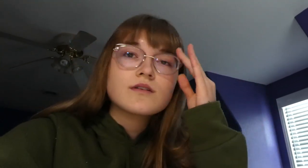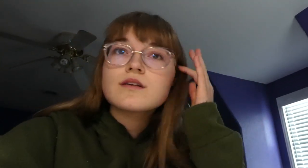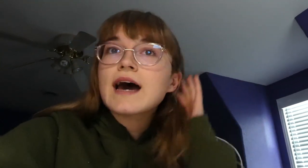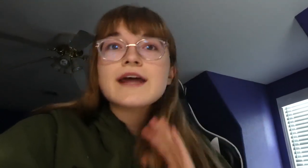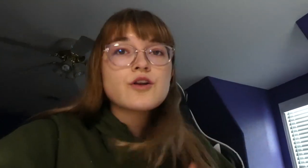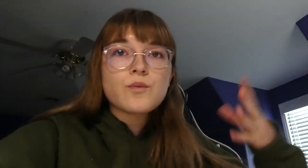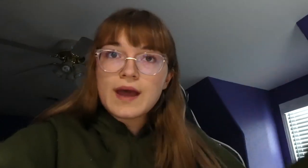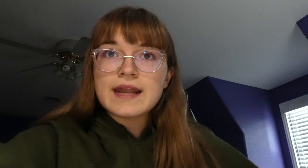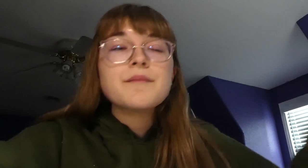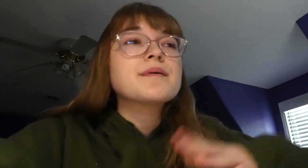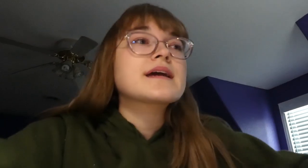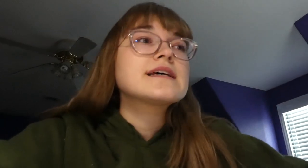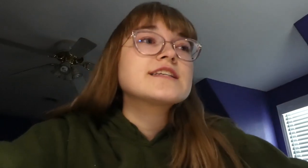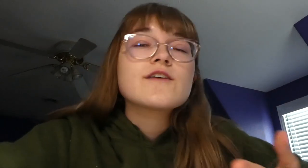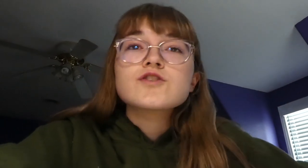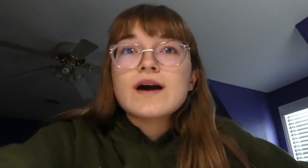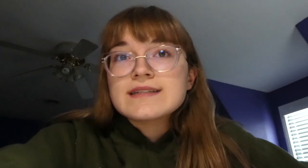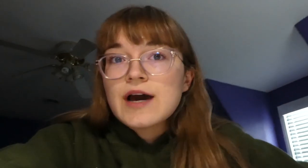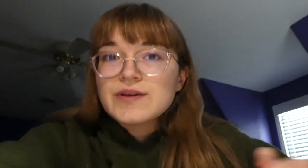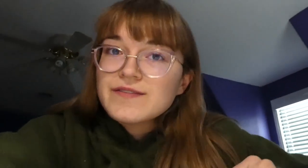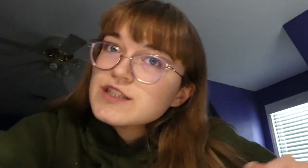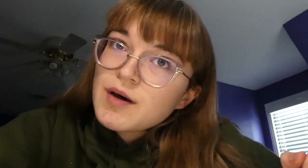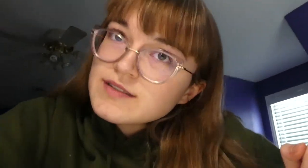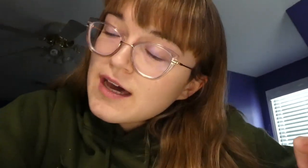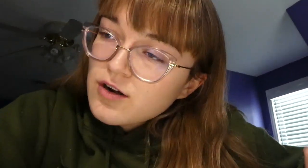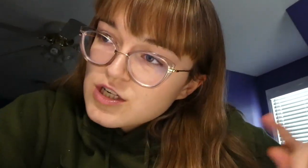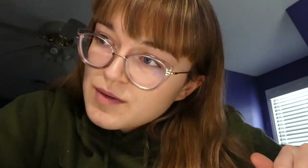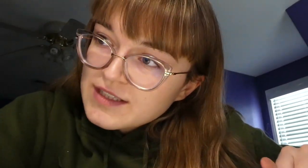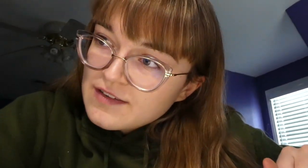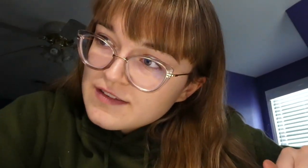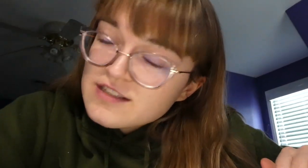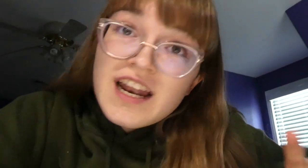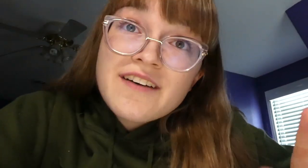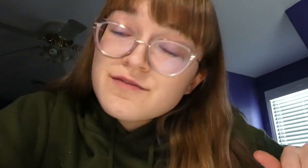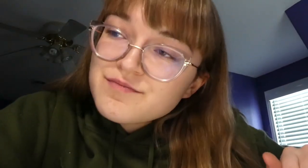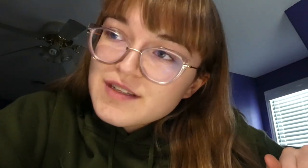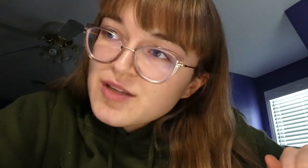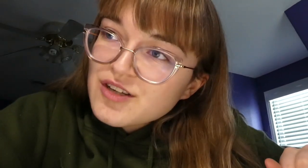know when because he'll have to go out of town. We live in a small town. Our small town does not have subtitles.